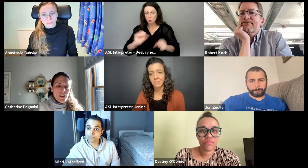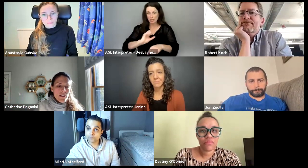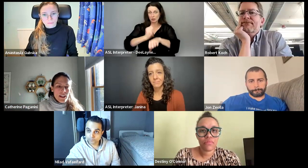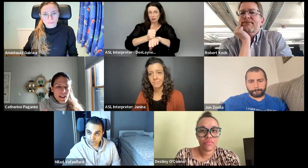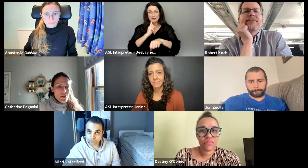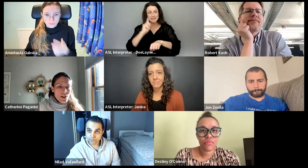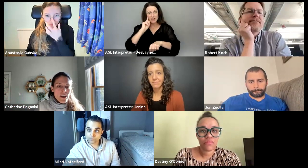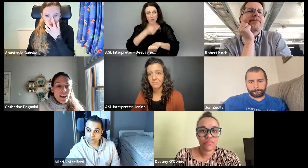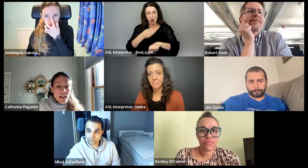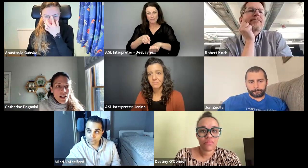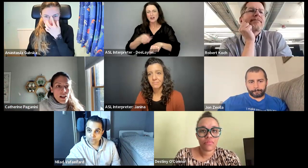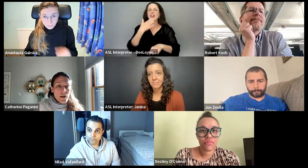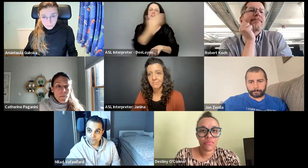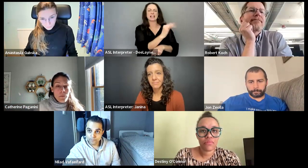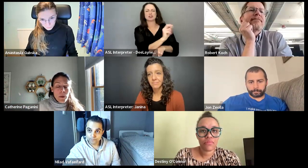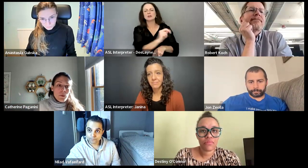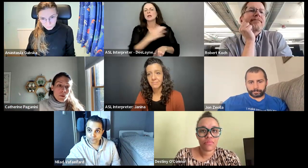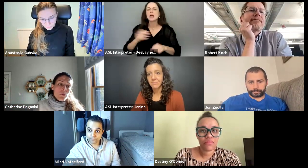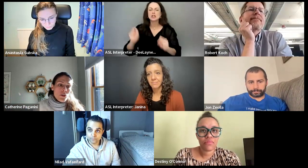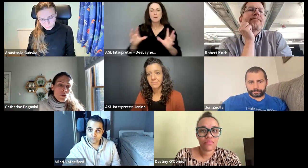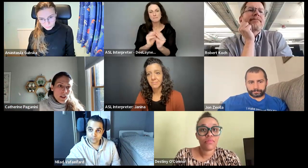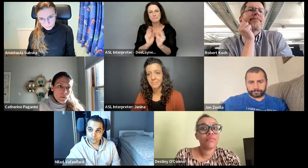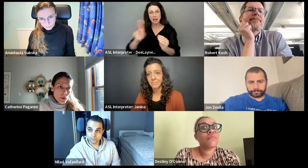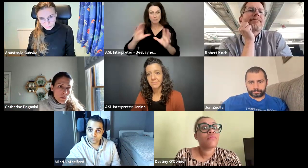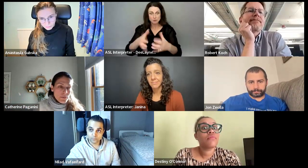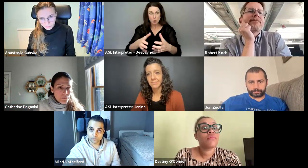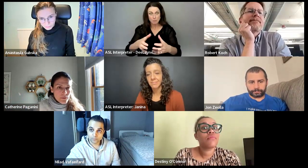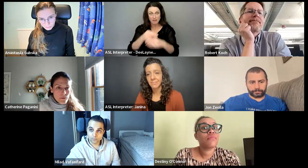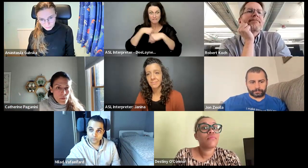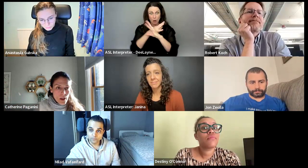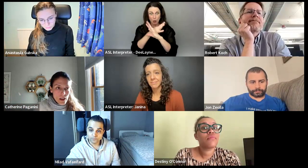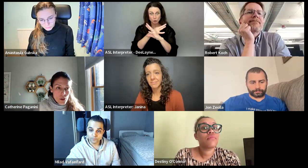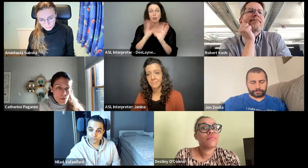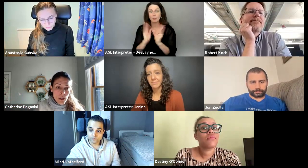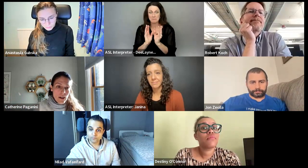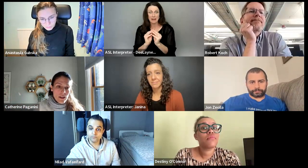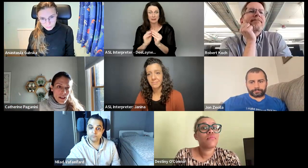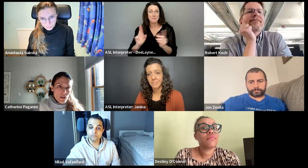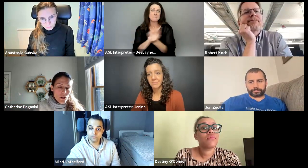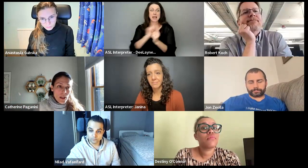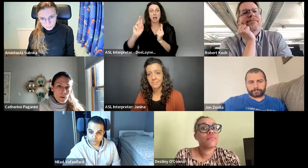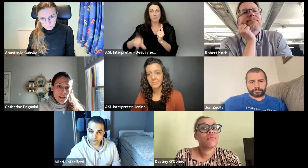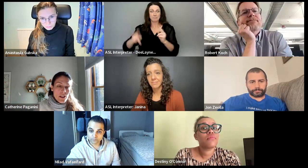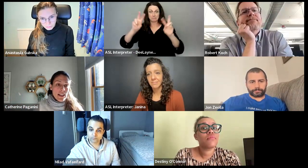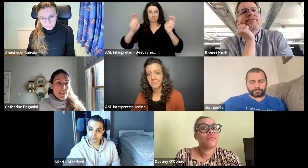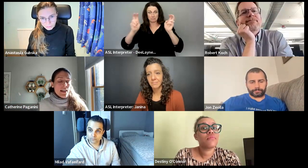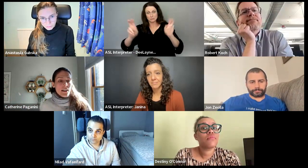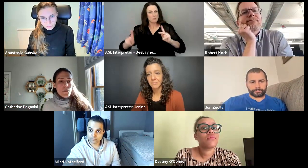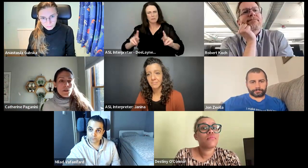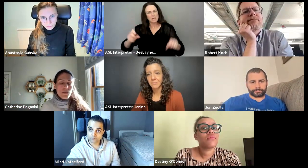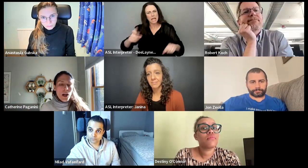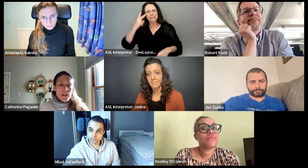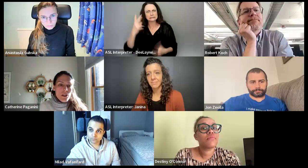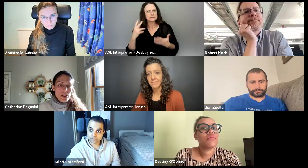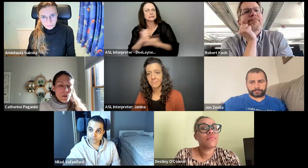deaf and hard of hearing. Thanks, John. Um, meetup group, virtual meetup group, um, just put it out there so people actually can see